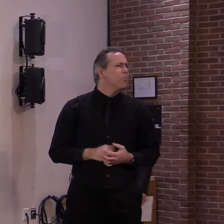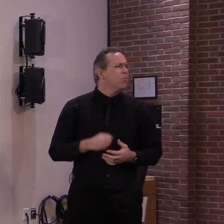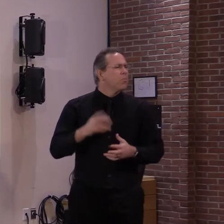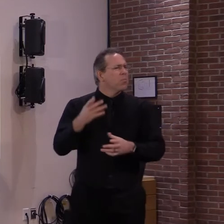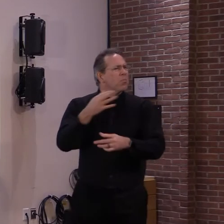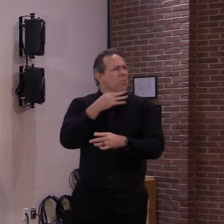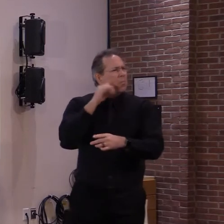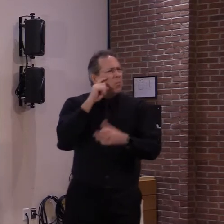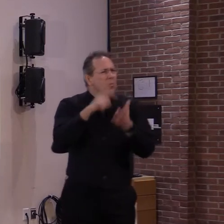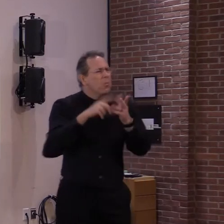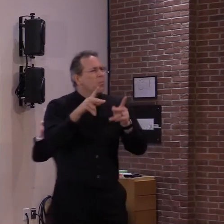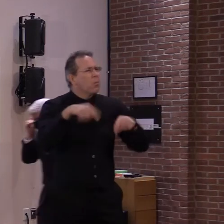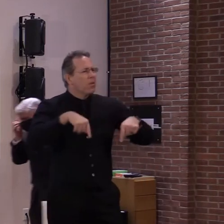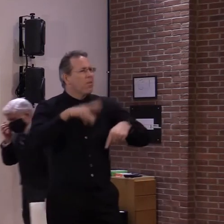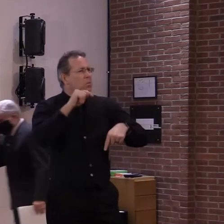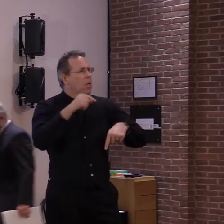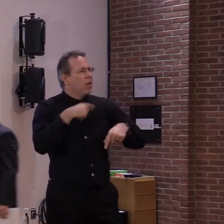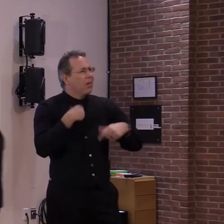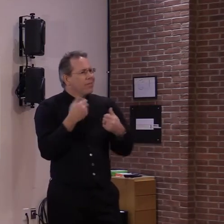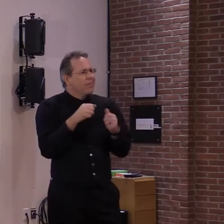Vermont? Secretary Smith.